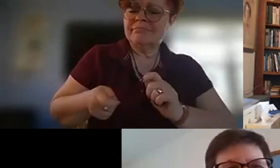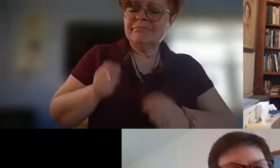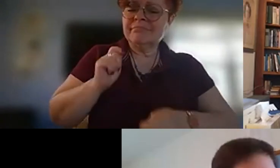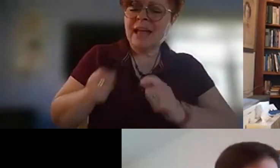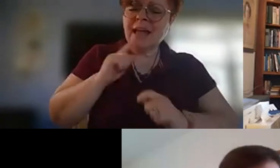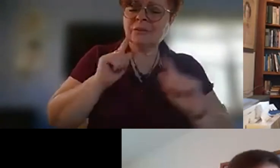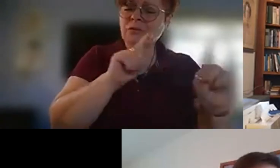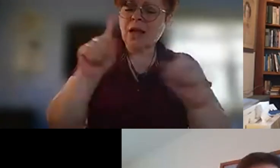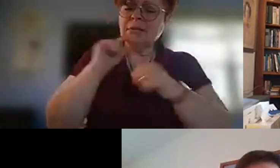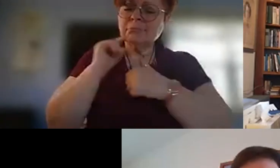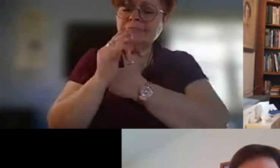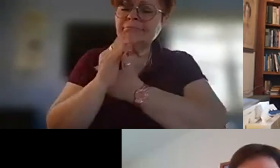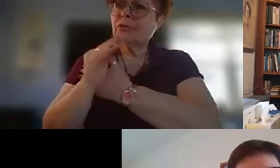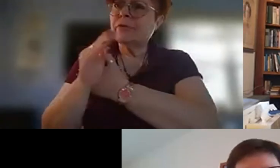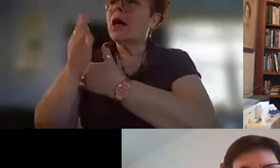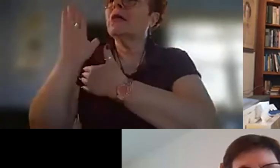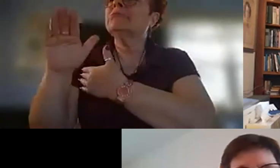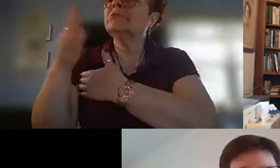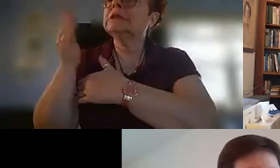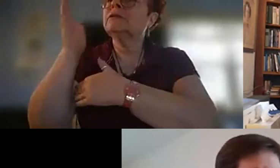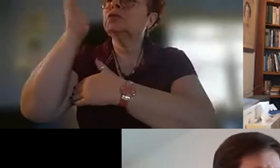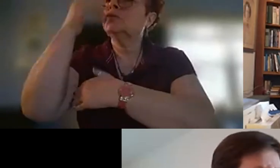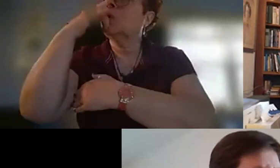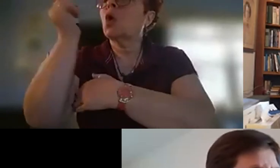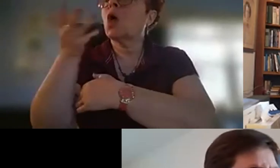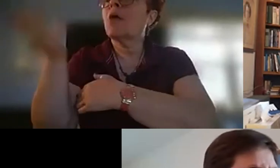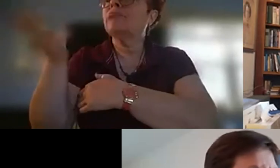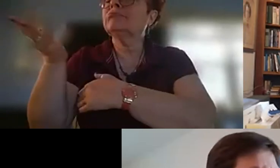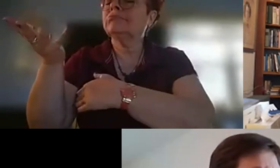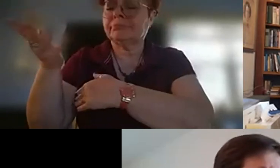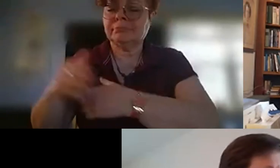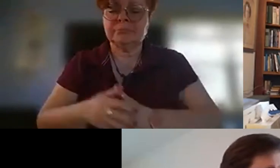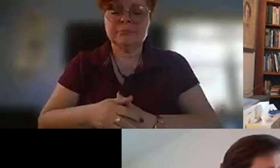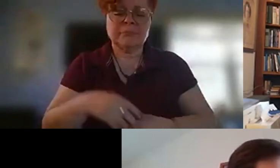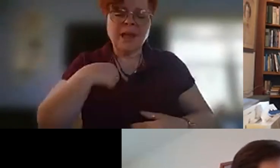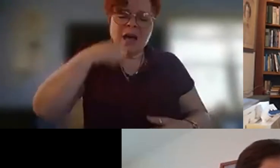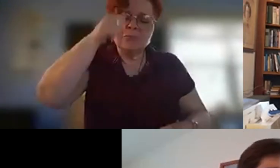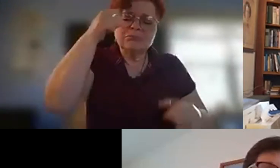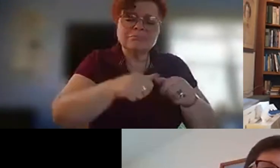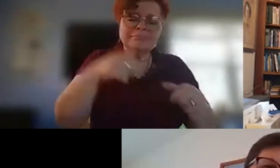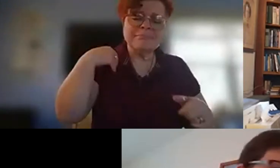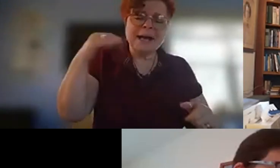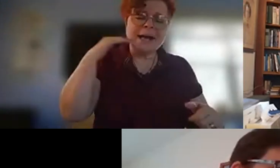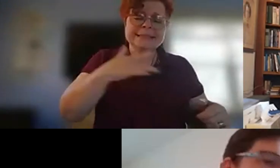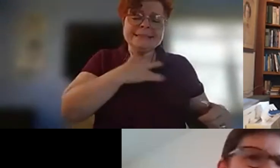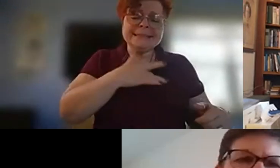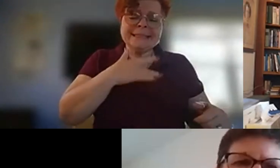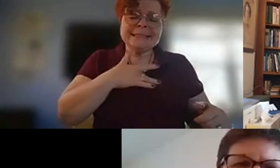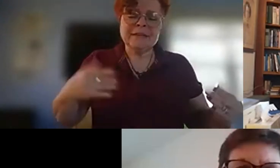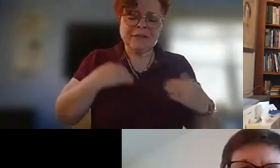butterfly of future seasons i remember that my senses feel colors that are